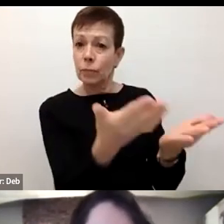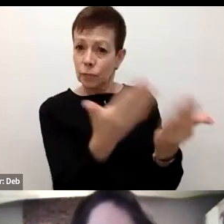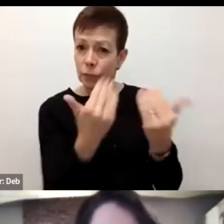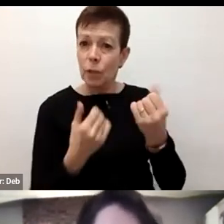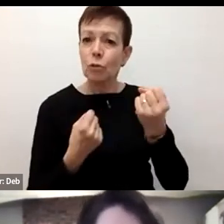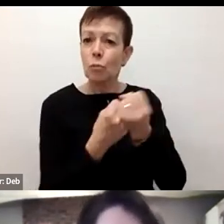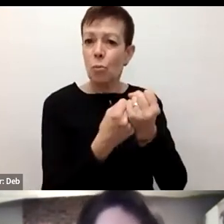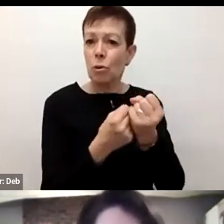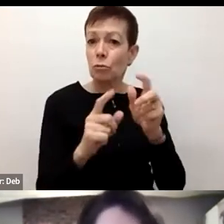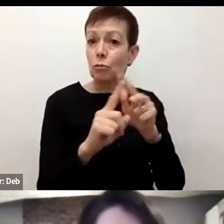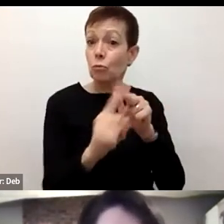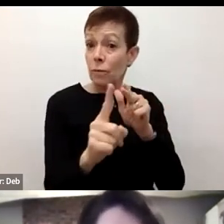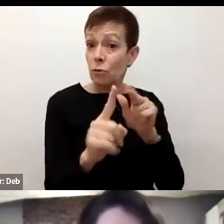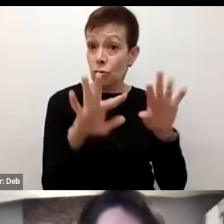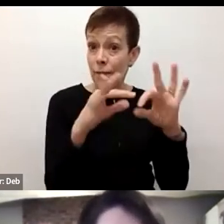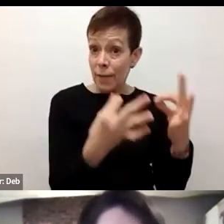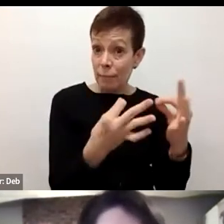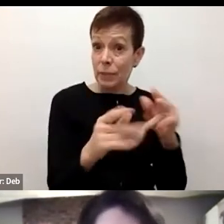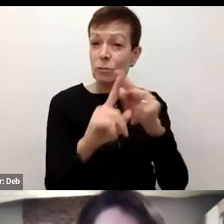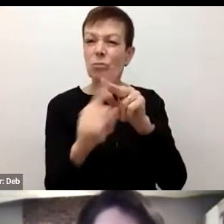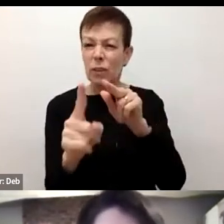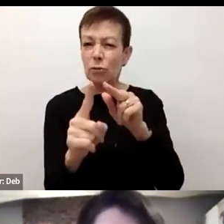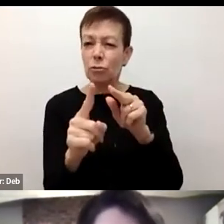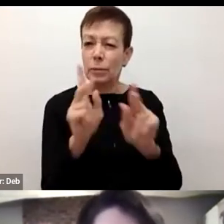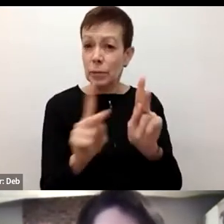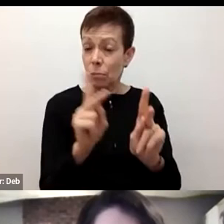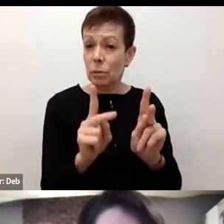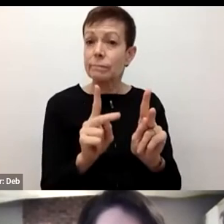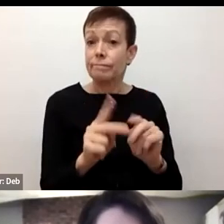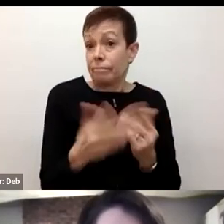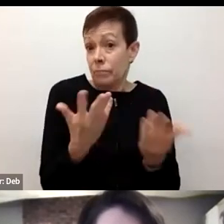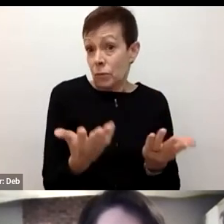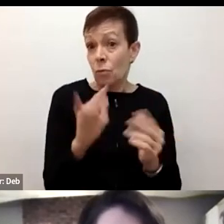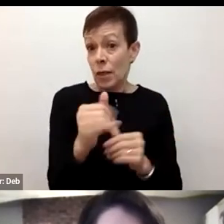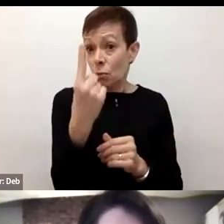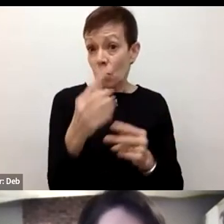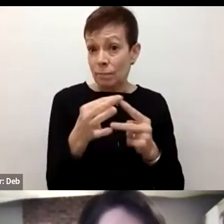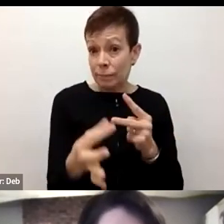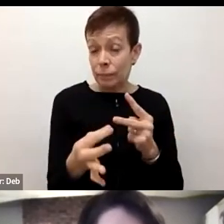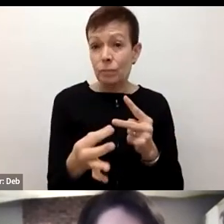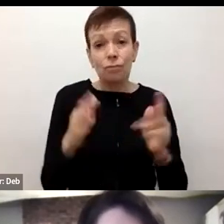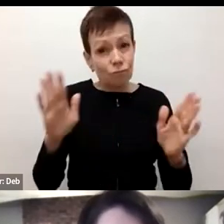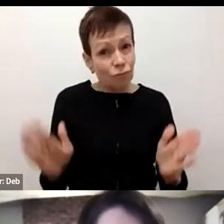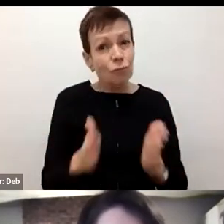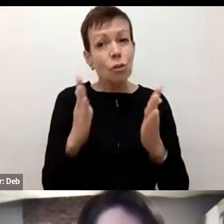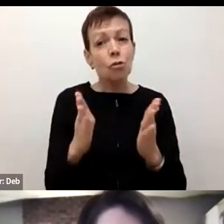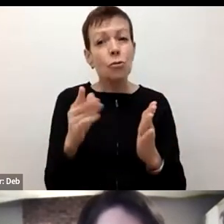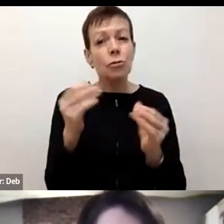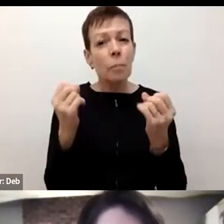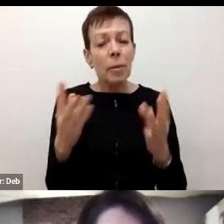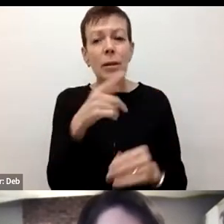can then be promoted as a way forward. And we encourage many more people from faith communities